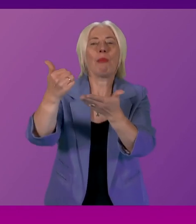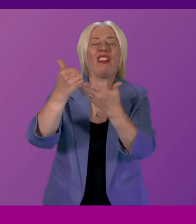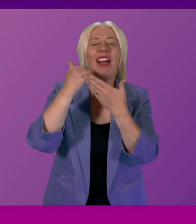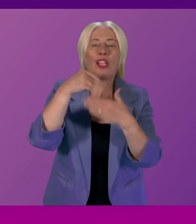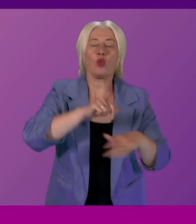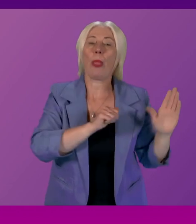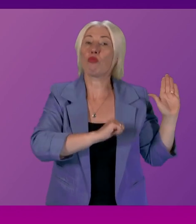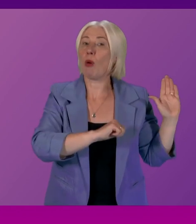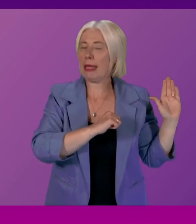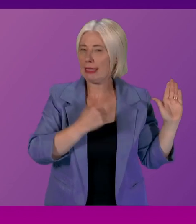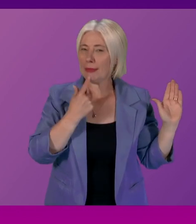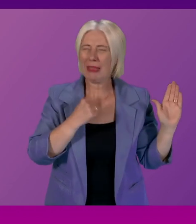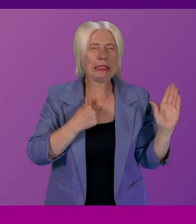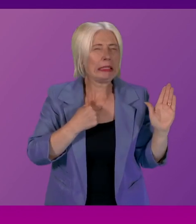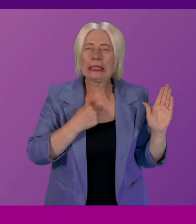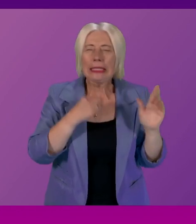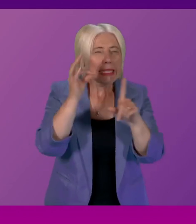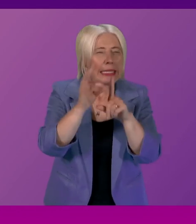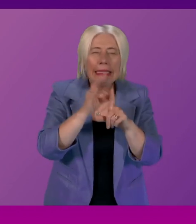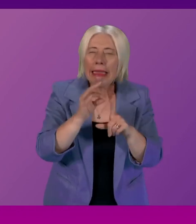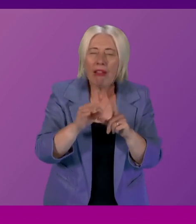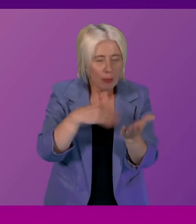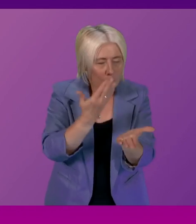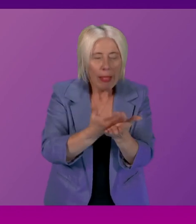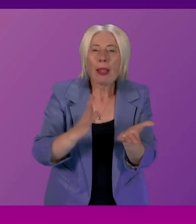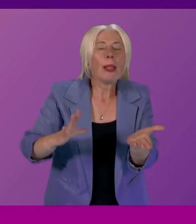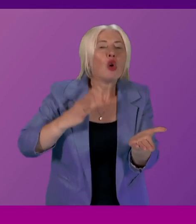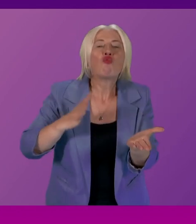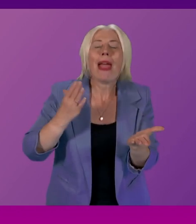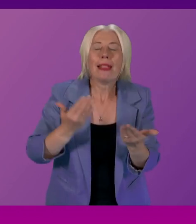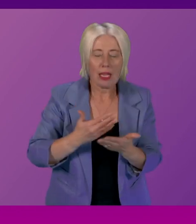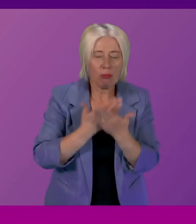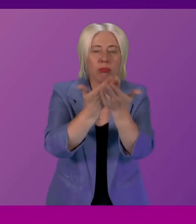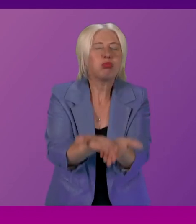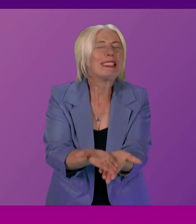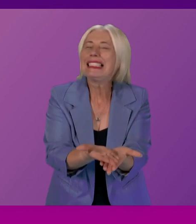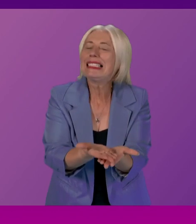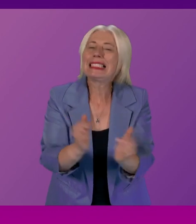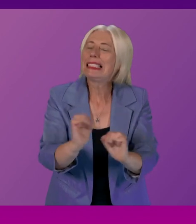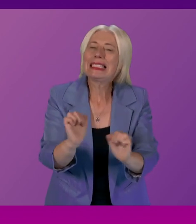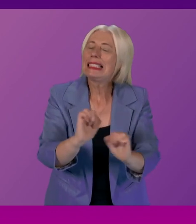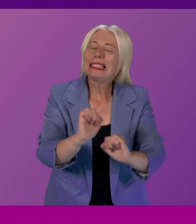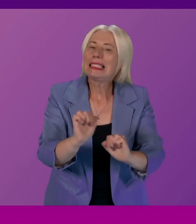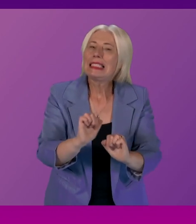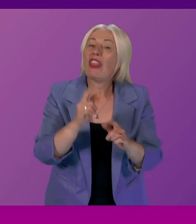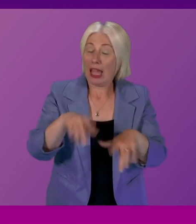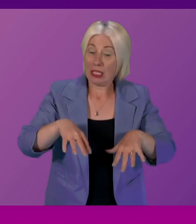don't have detail of when the bill will be ready to bring forward that still work very much underway but I'm more